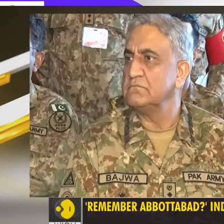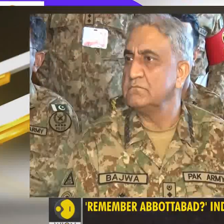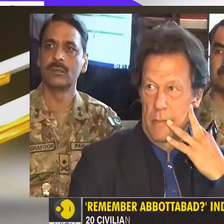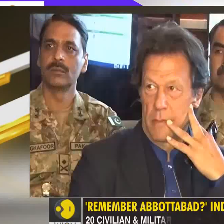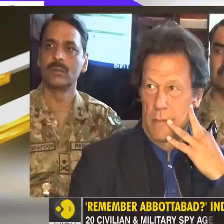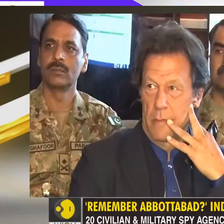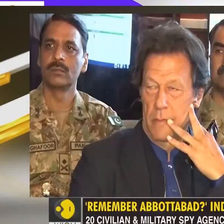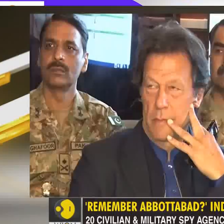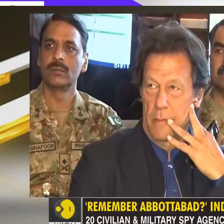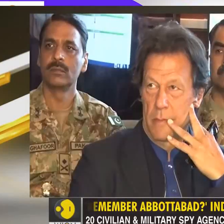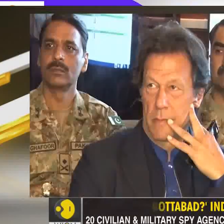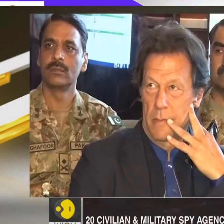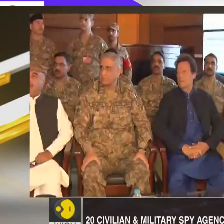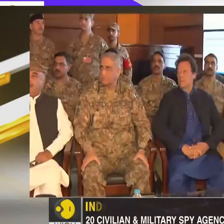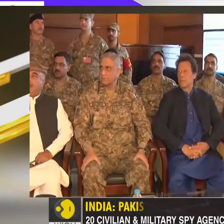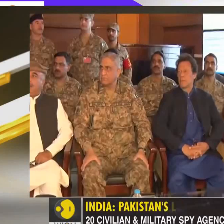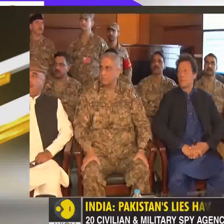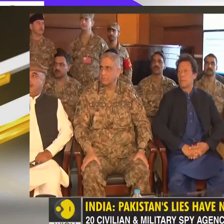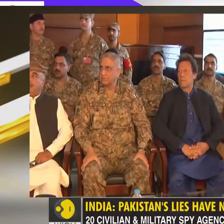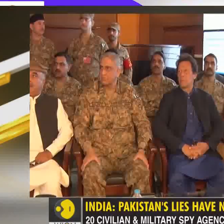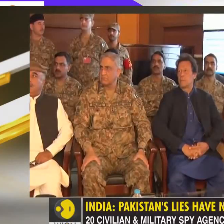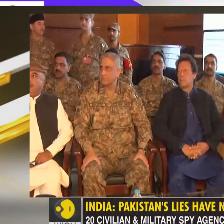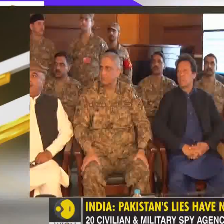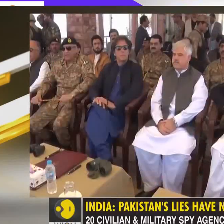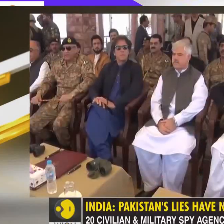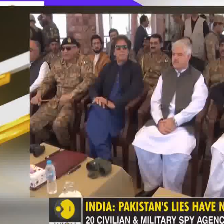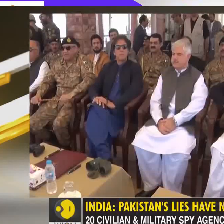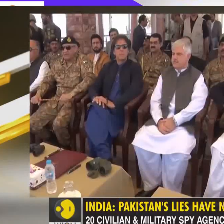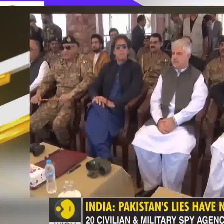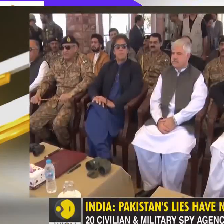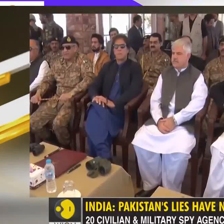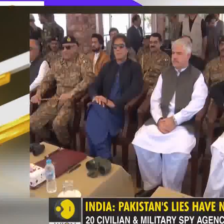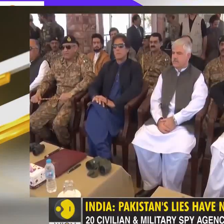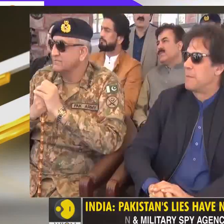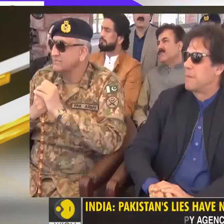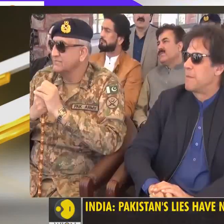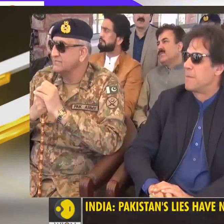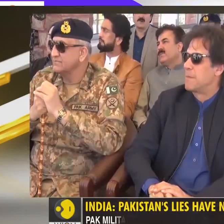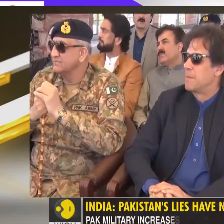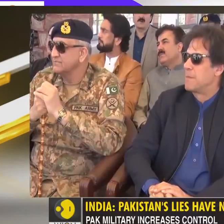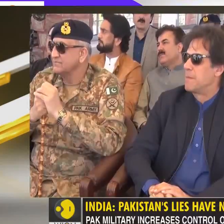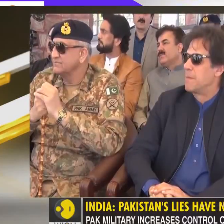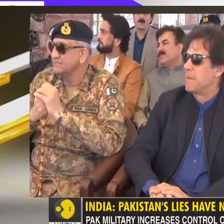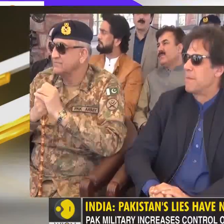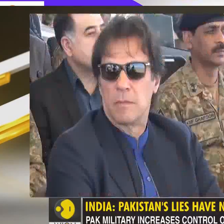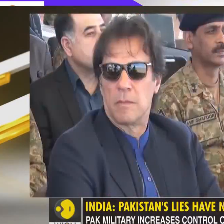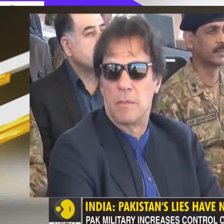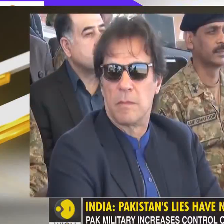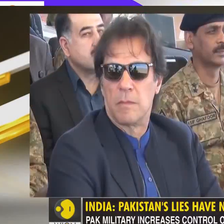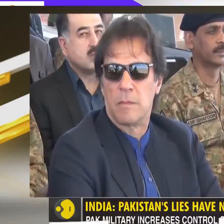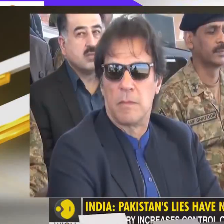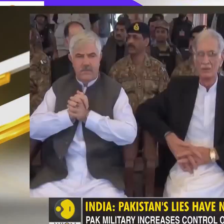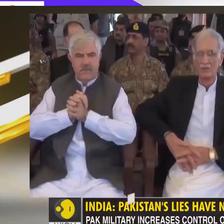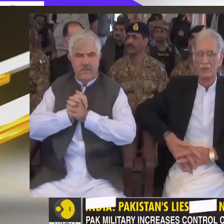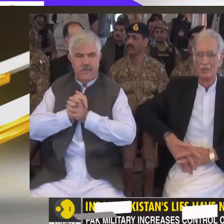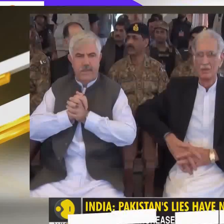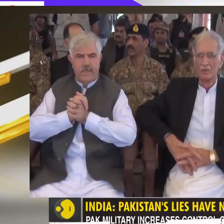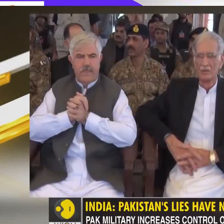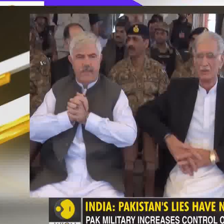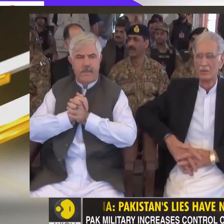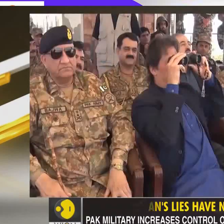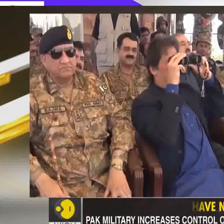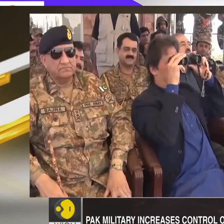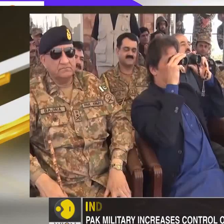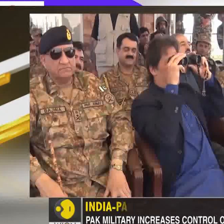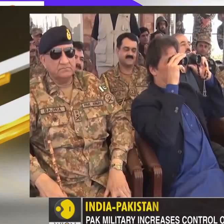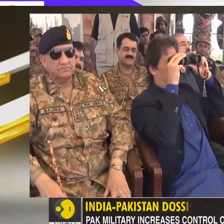voice at the ISI. And he will now control all the spy agencies within Pakistan. Whatever little civilian control was